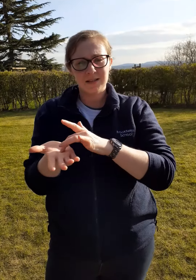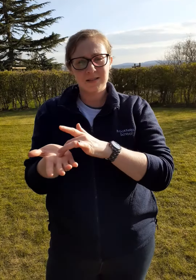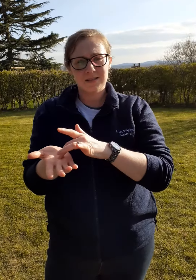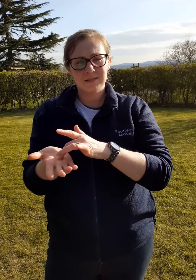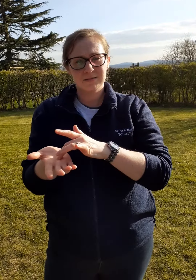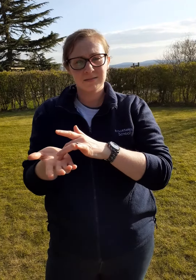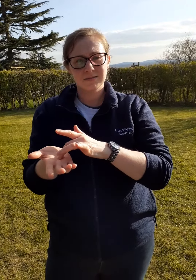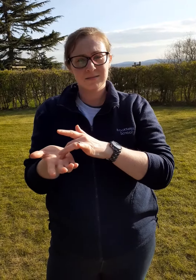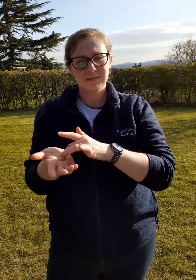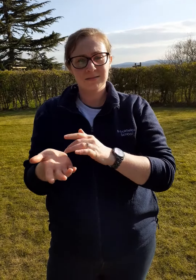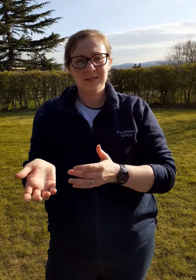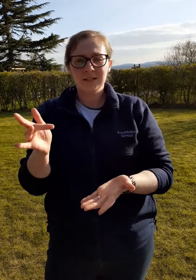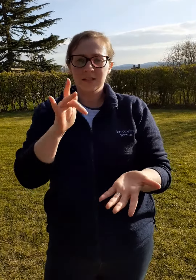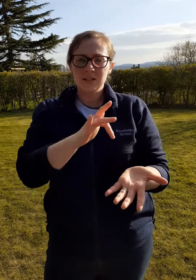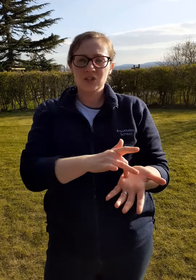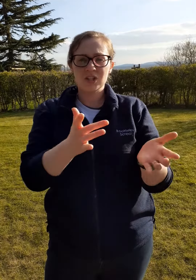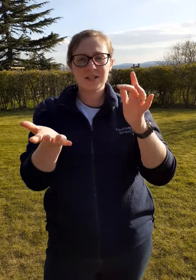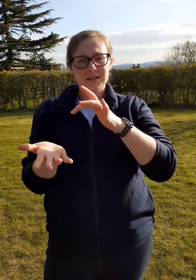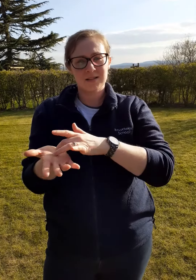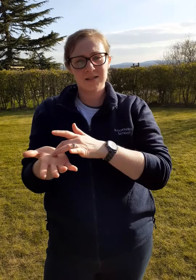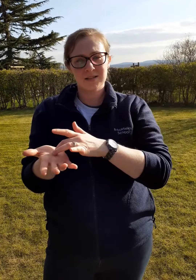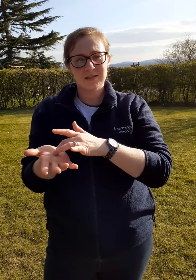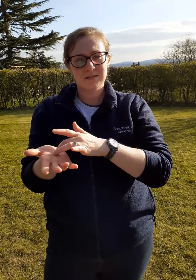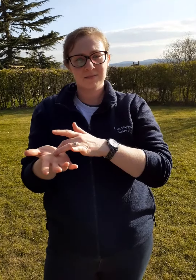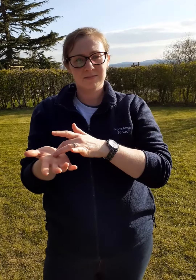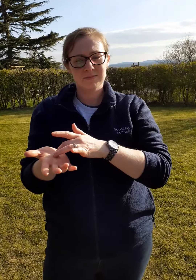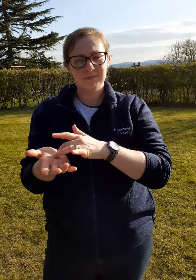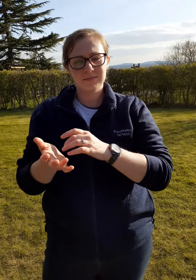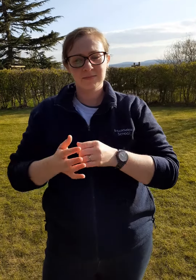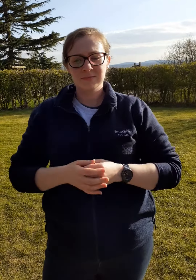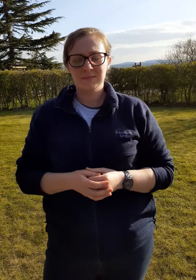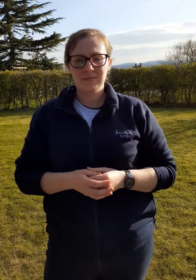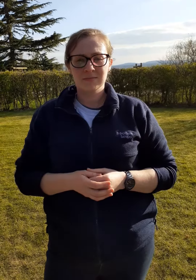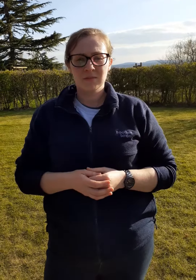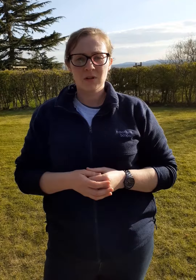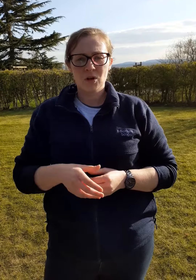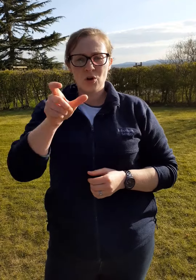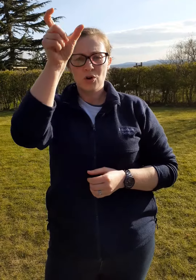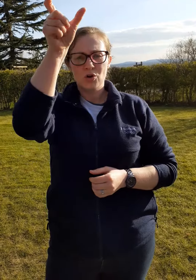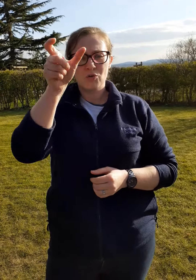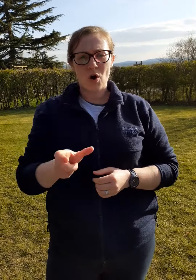Jesus cross